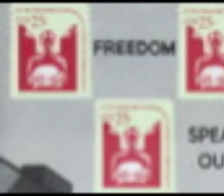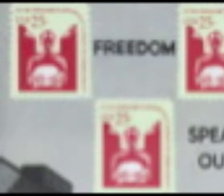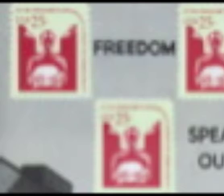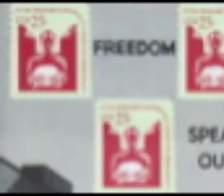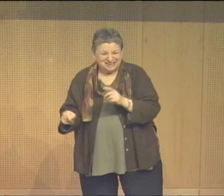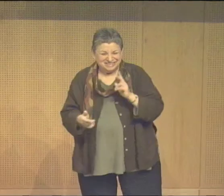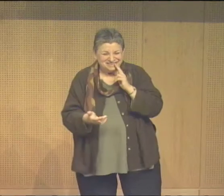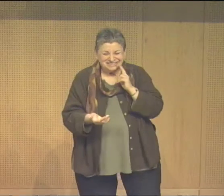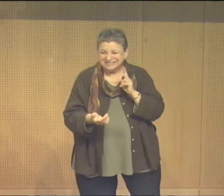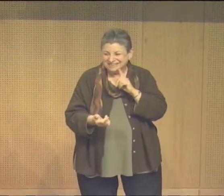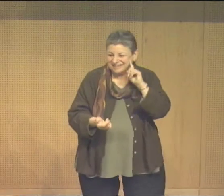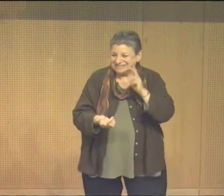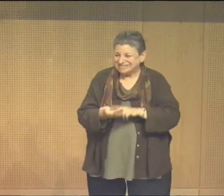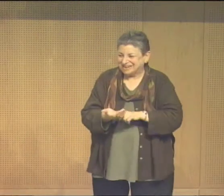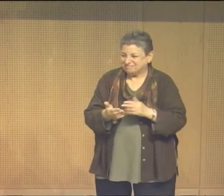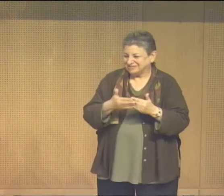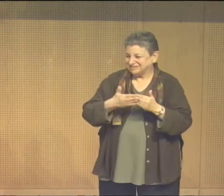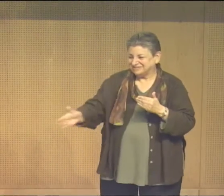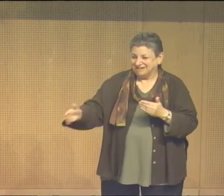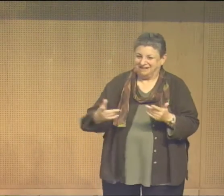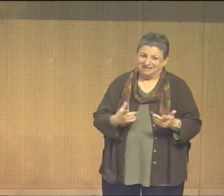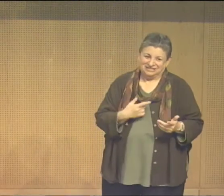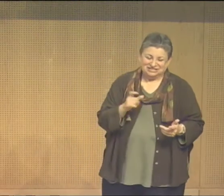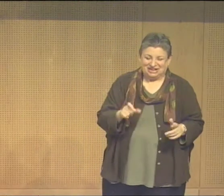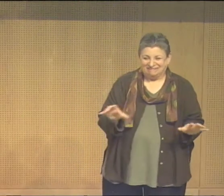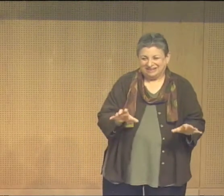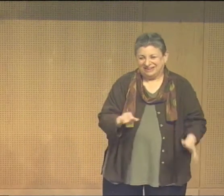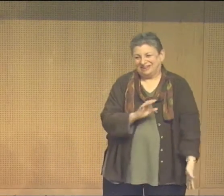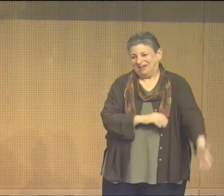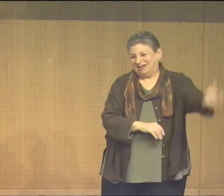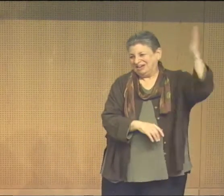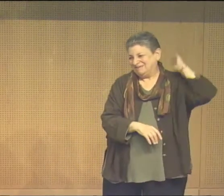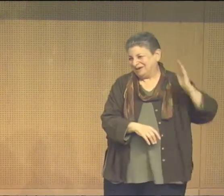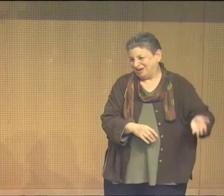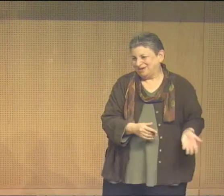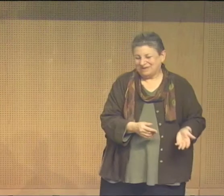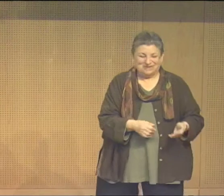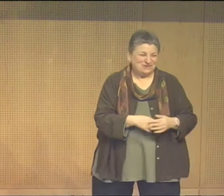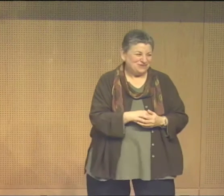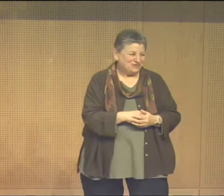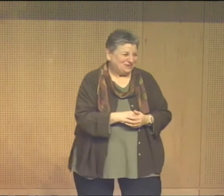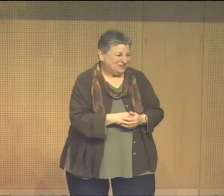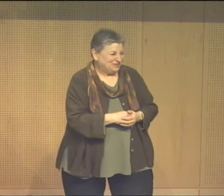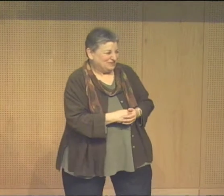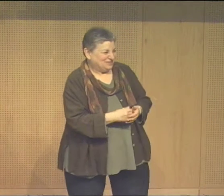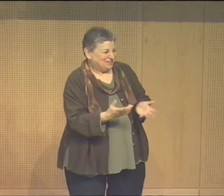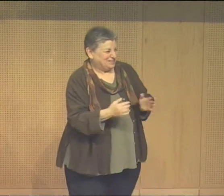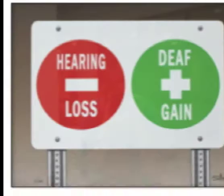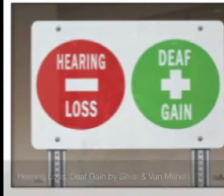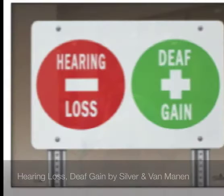family of a deaf stamp and and we should have done that a long time